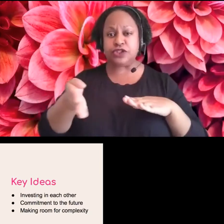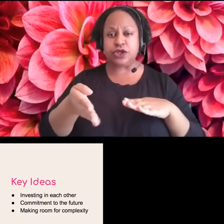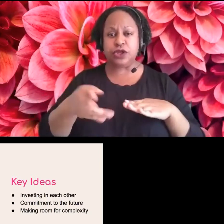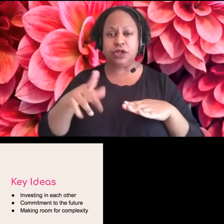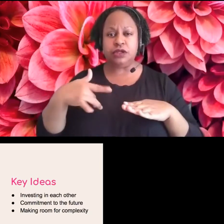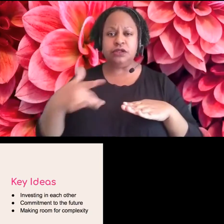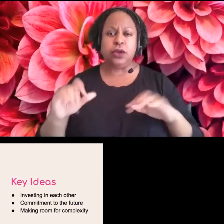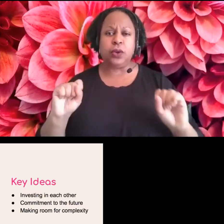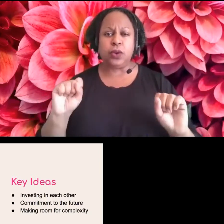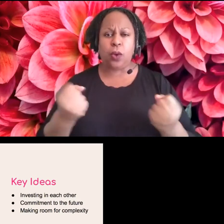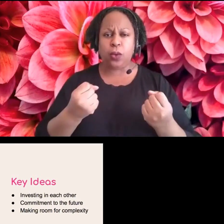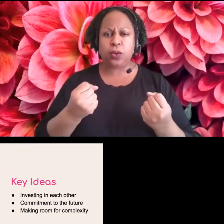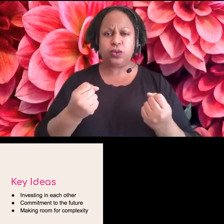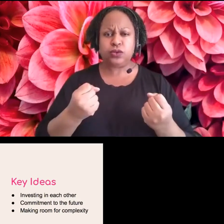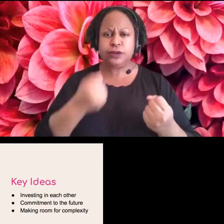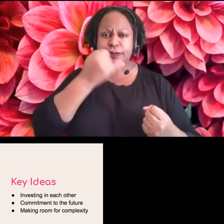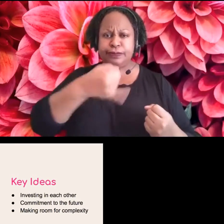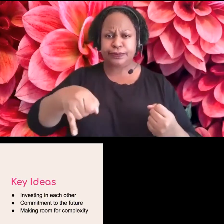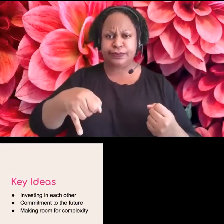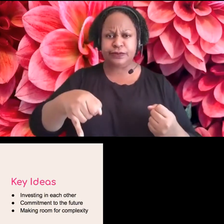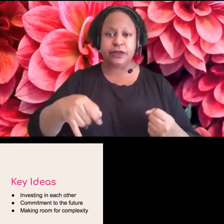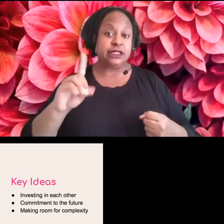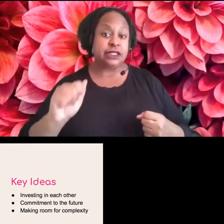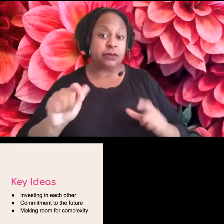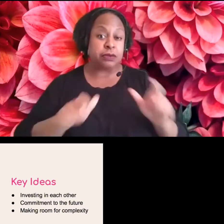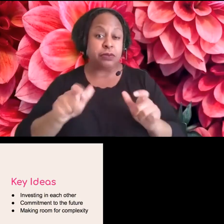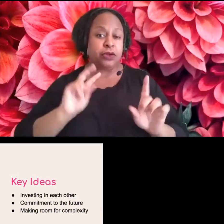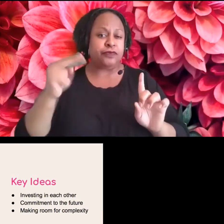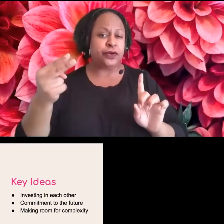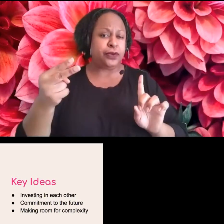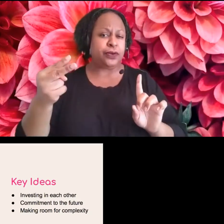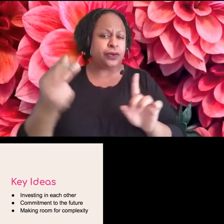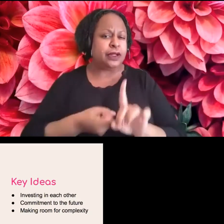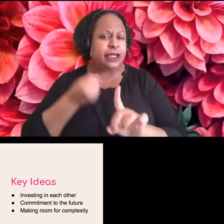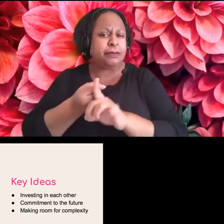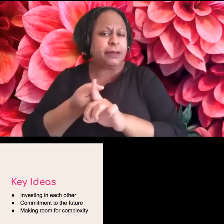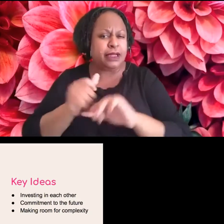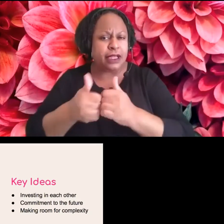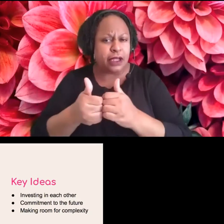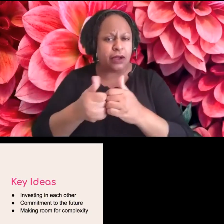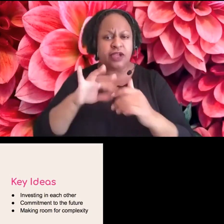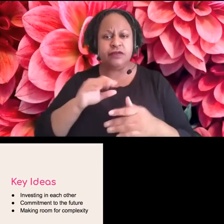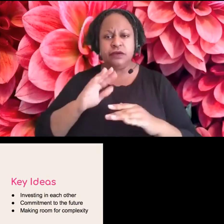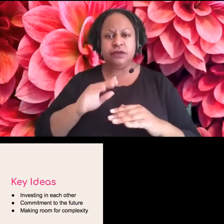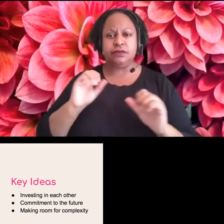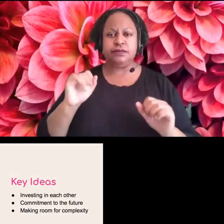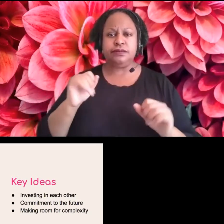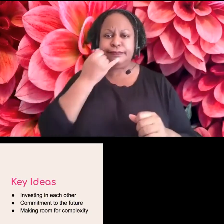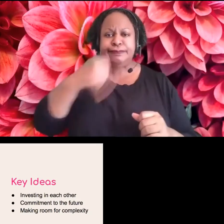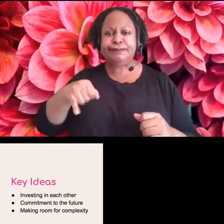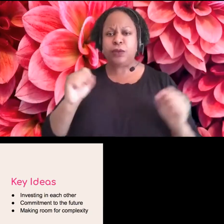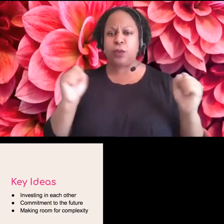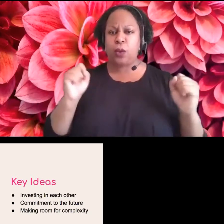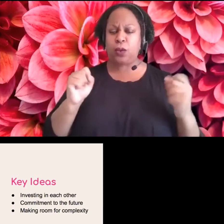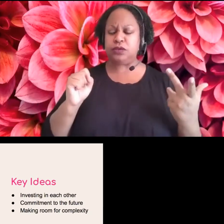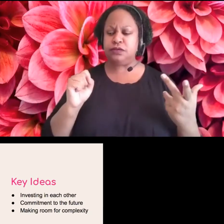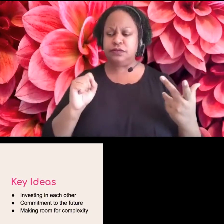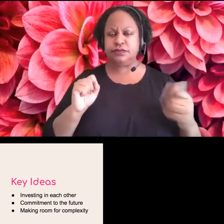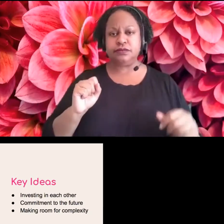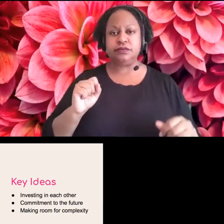and really what that means to disabled people. And, uh, what it means for some of us who can't access